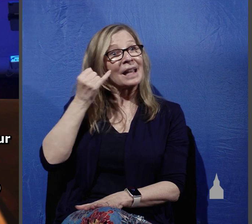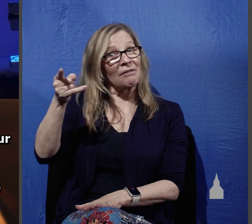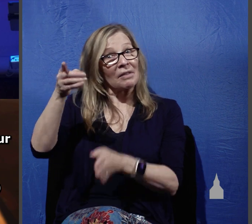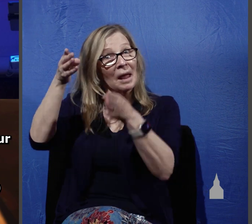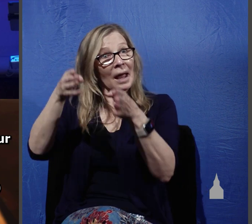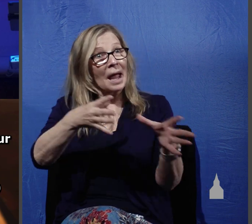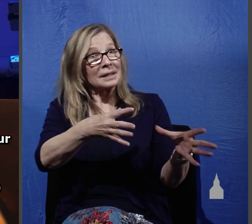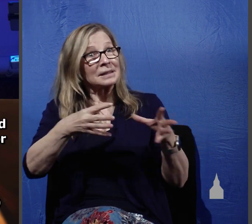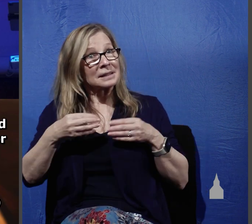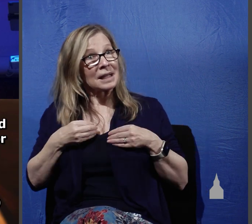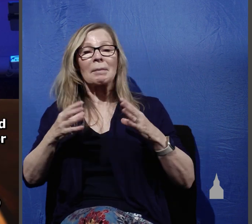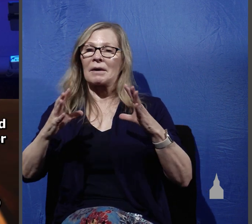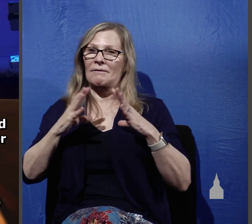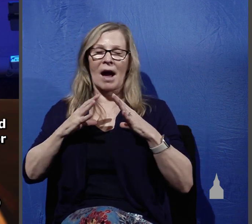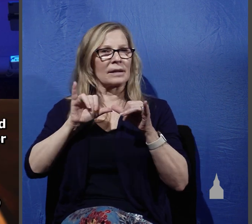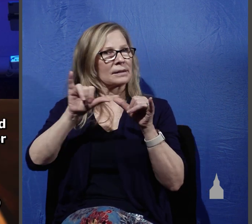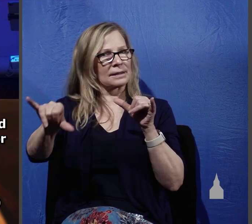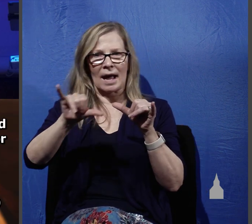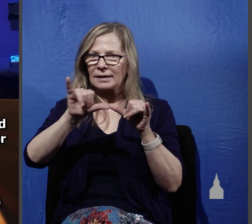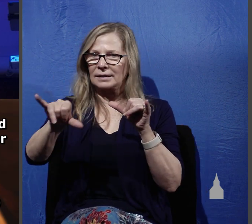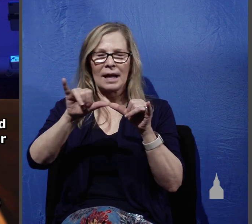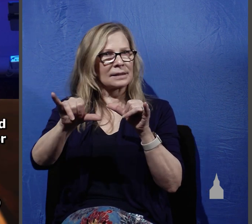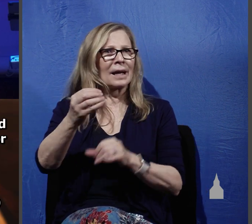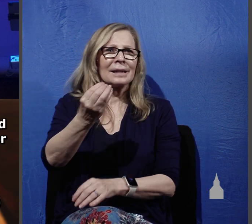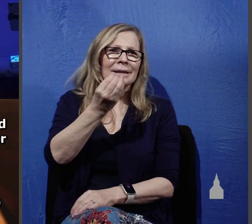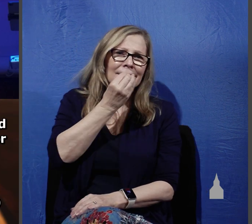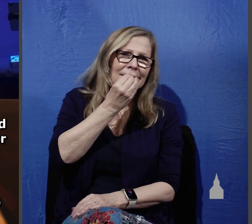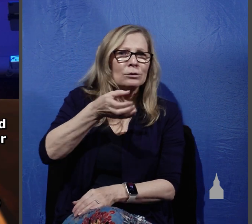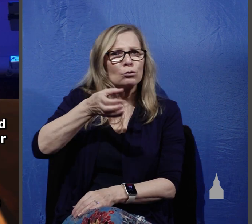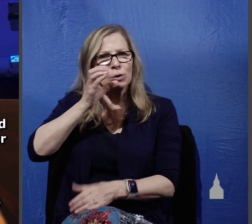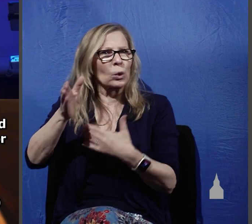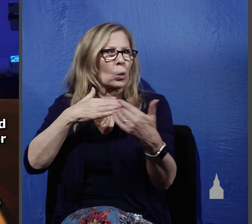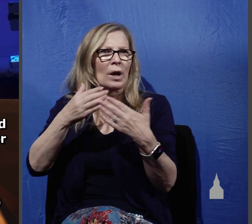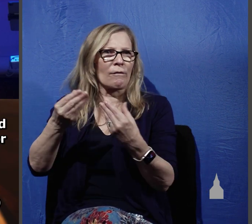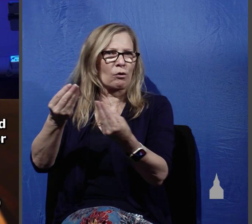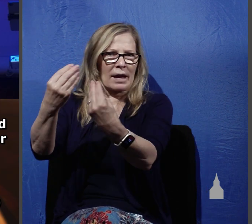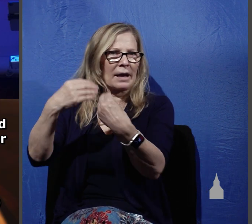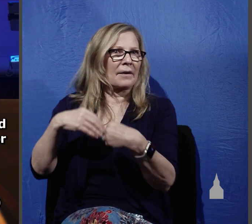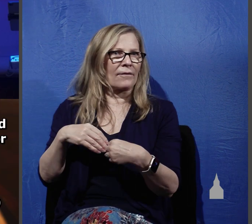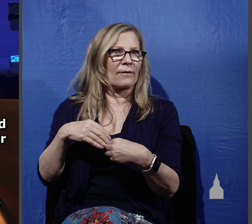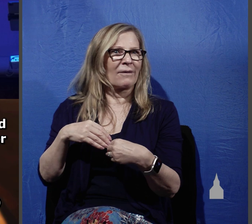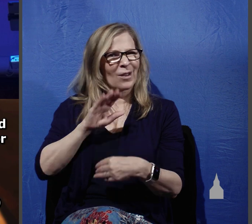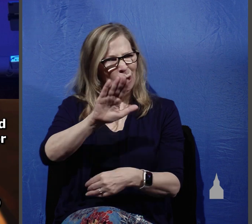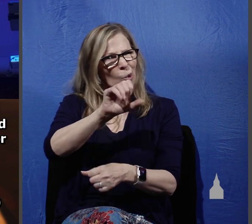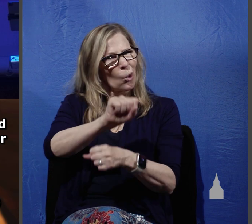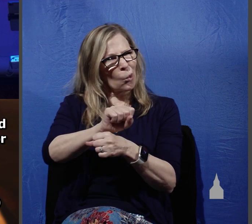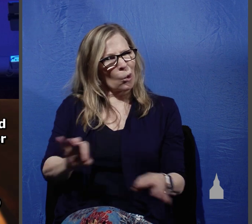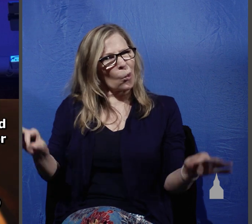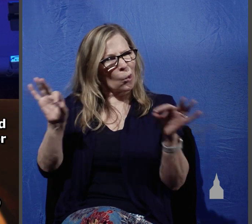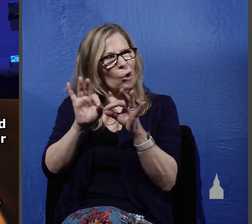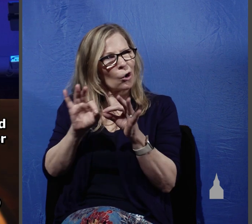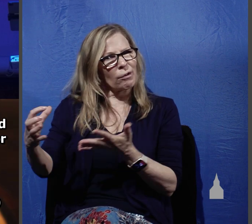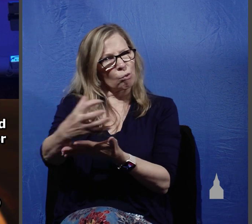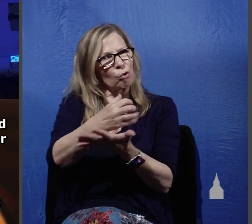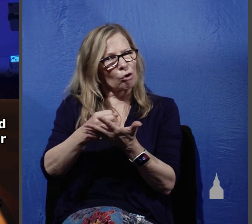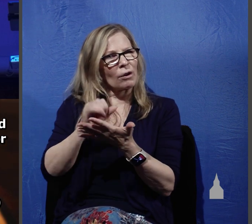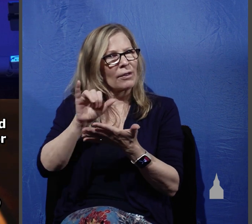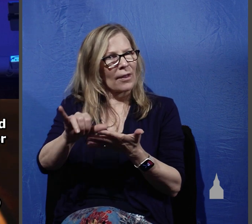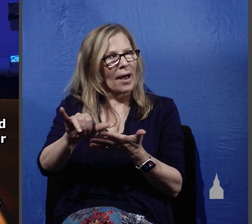you. Stay in that house, eating and drinking what they give you. For the laborer is worthy of his wages. Do not keep moving from house